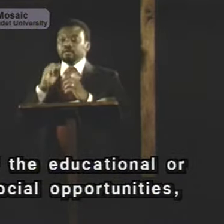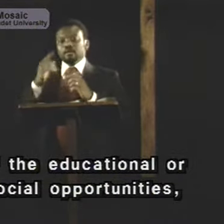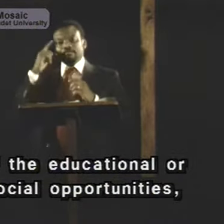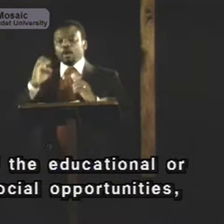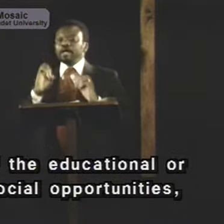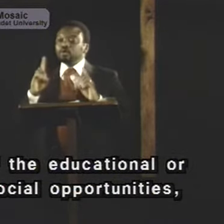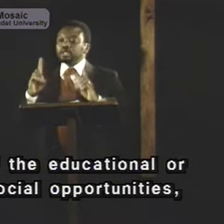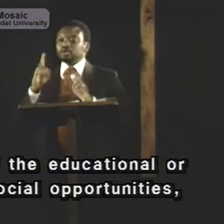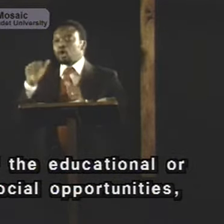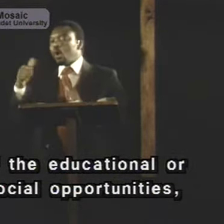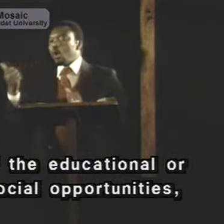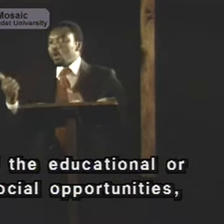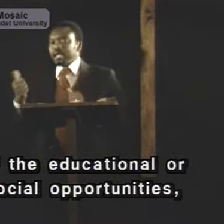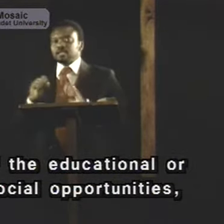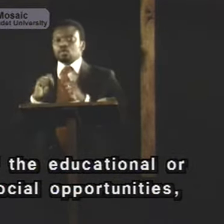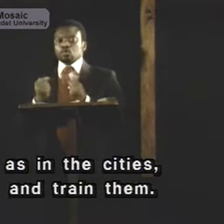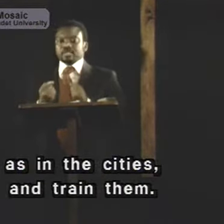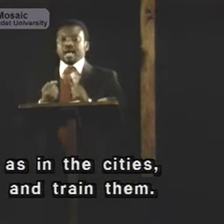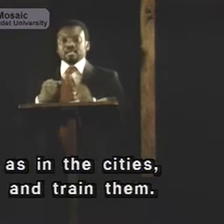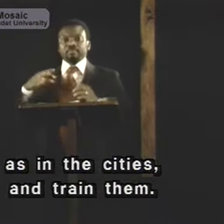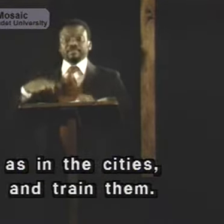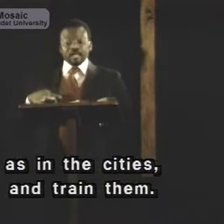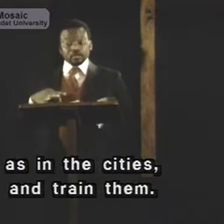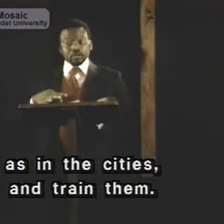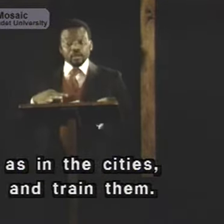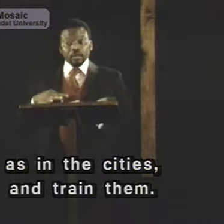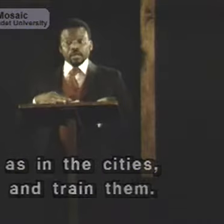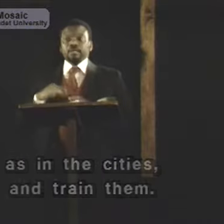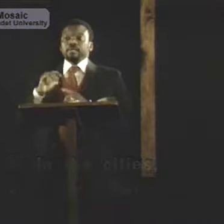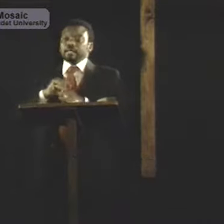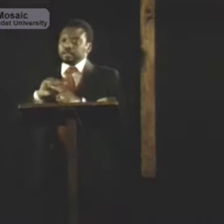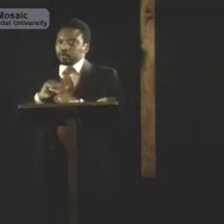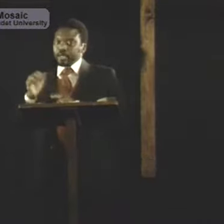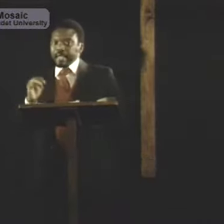social opportunities as in the cities and train them.